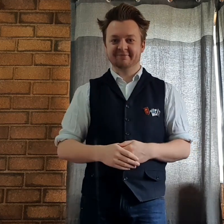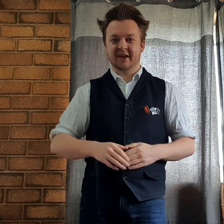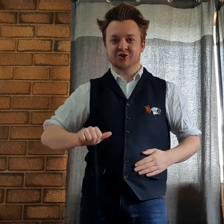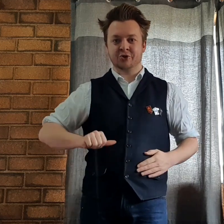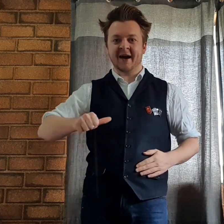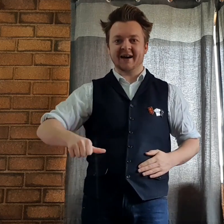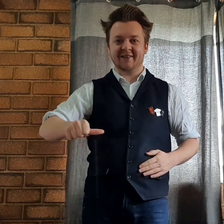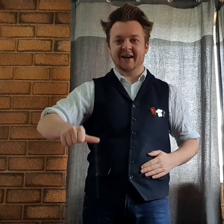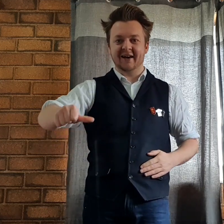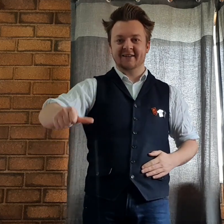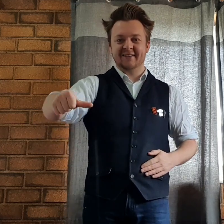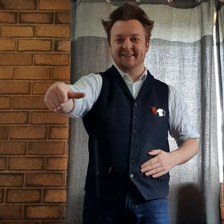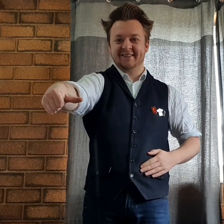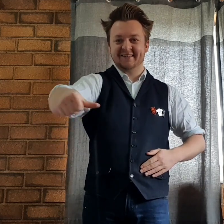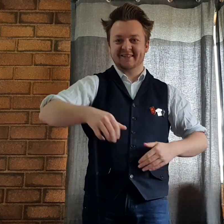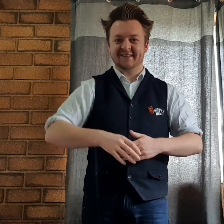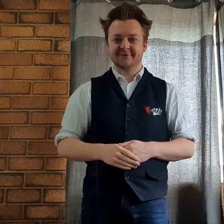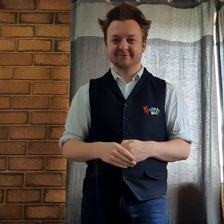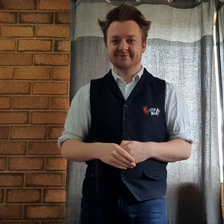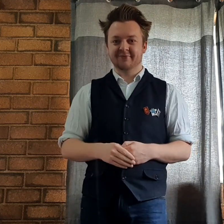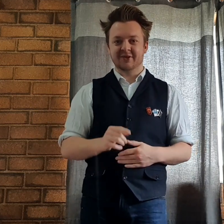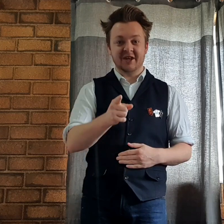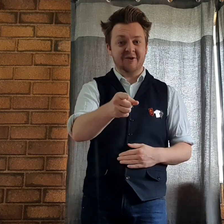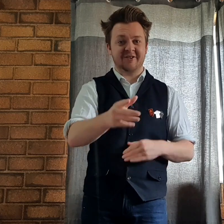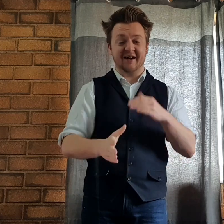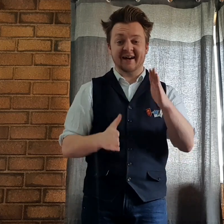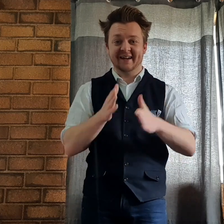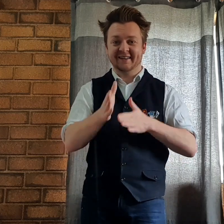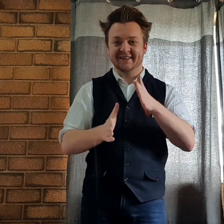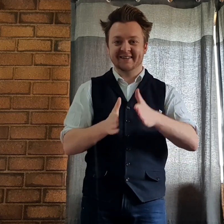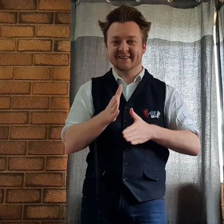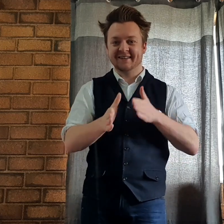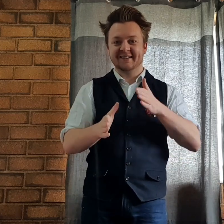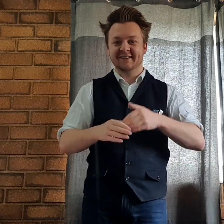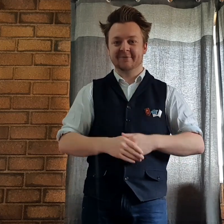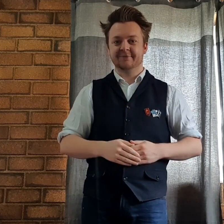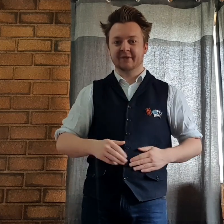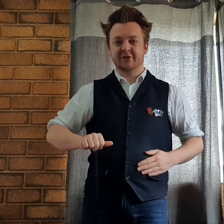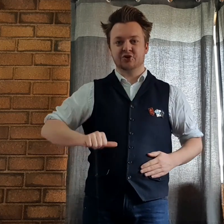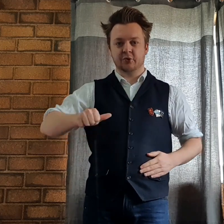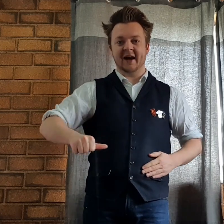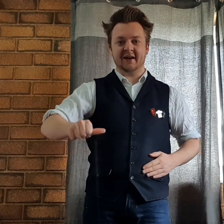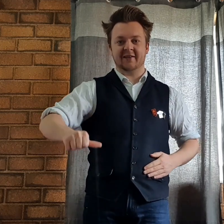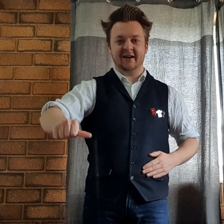Tractor. U sign. Tractor.